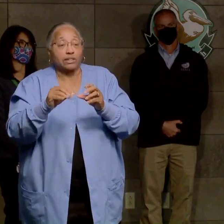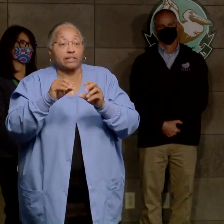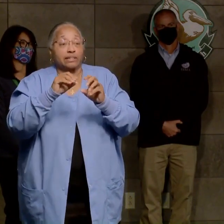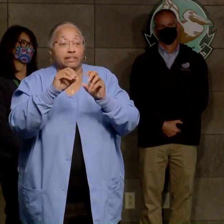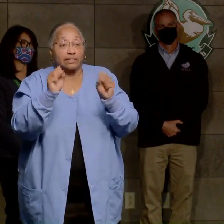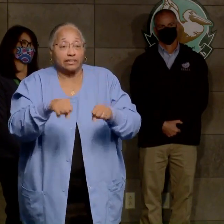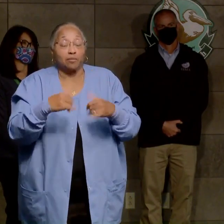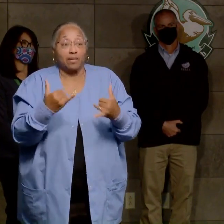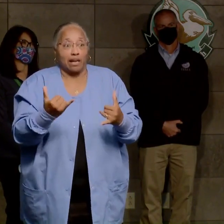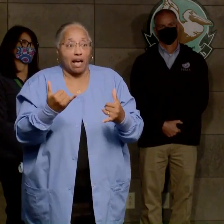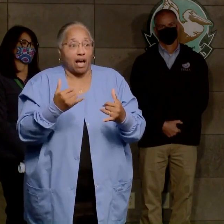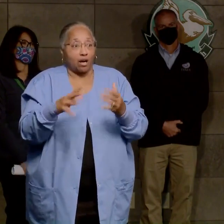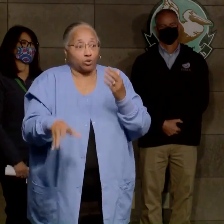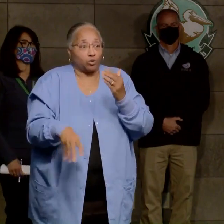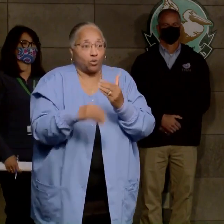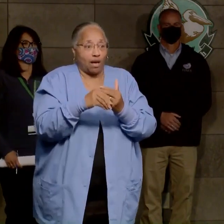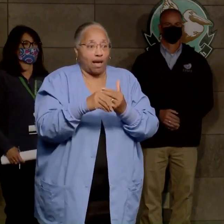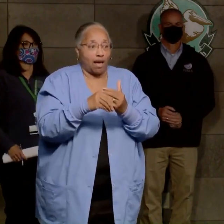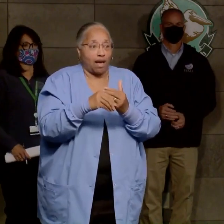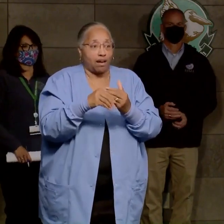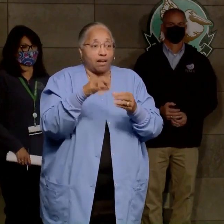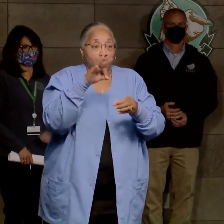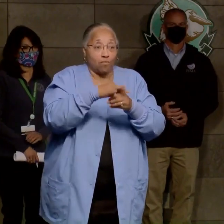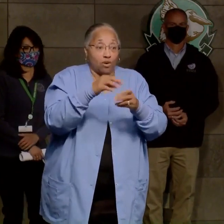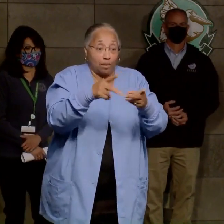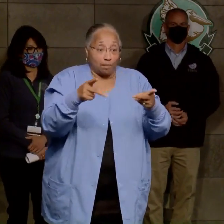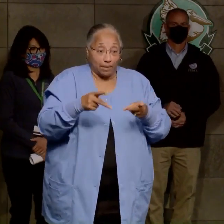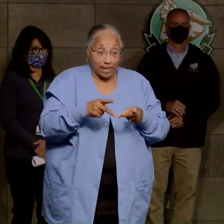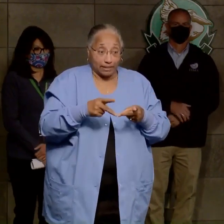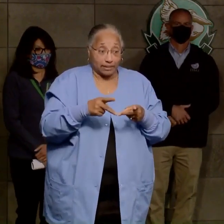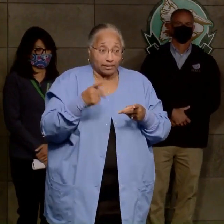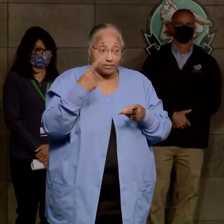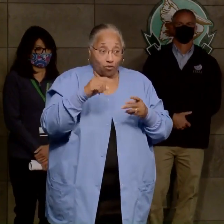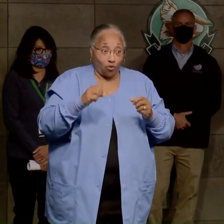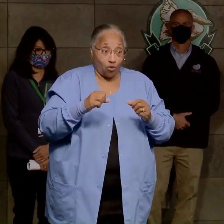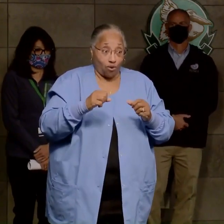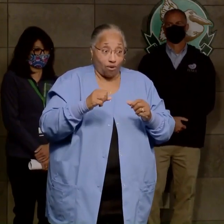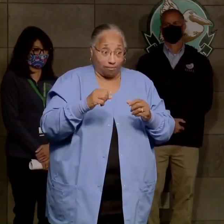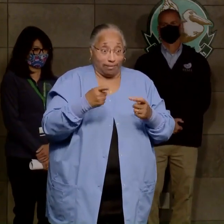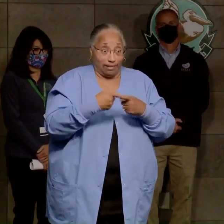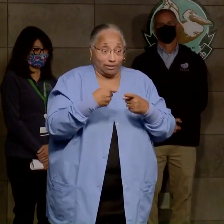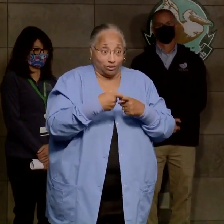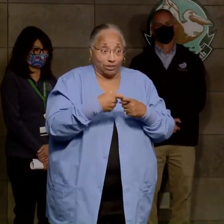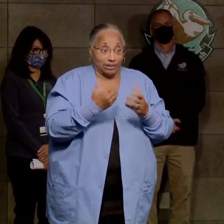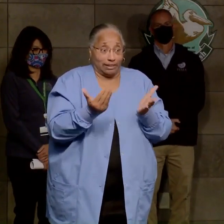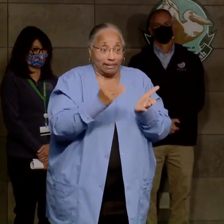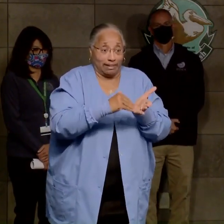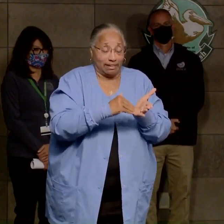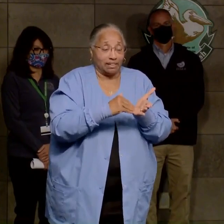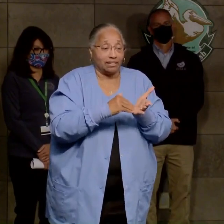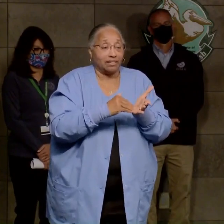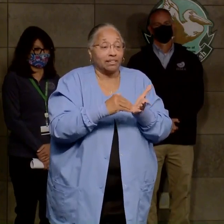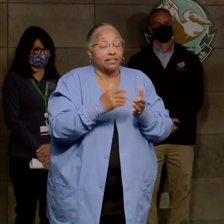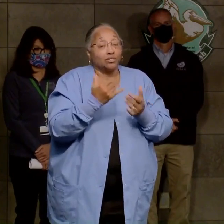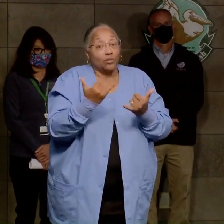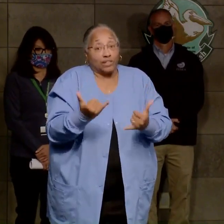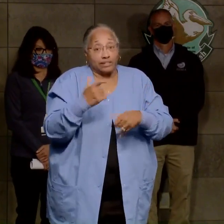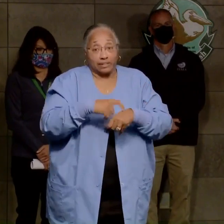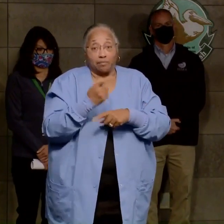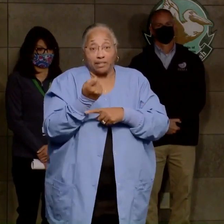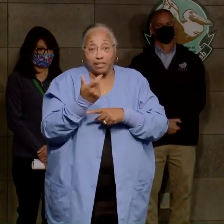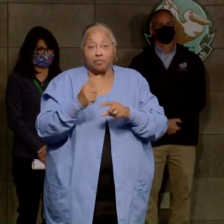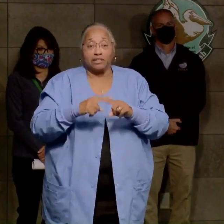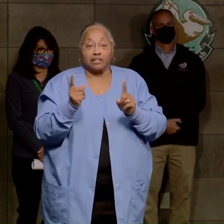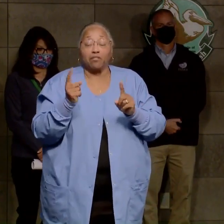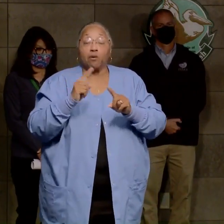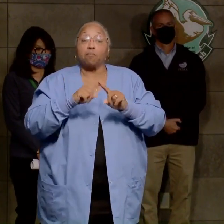to add polling places to the list of priority locations for restoration. And so this is a little bit different this time, but I